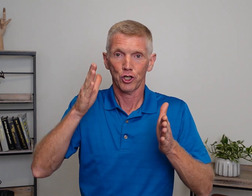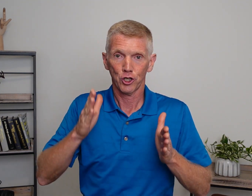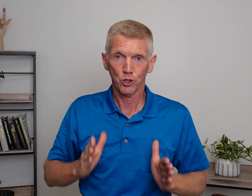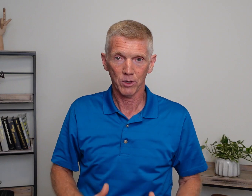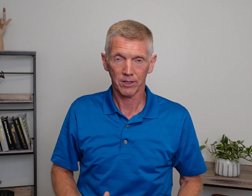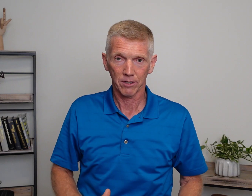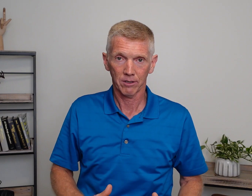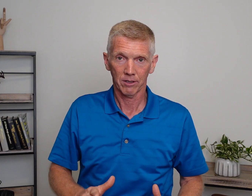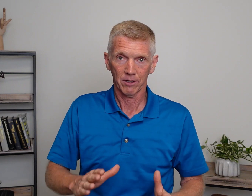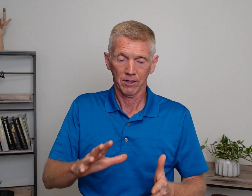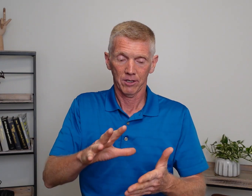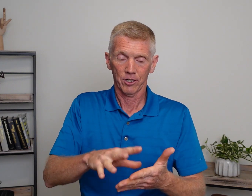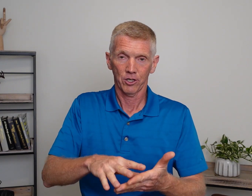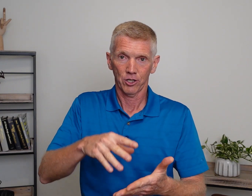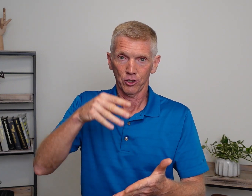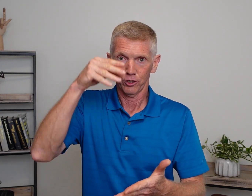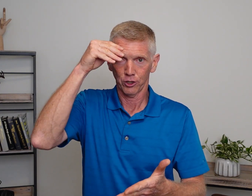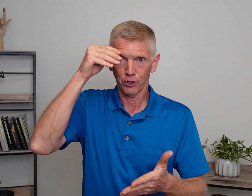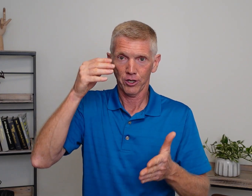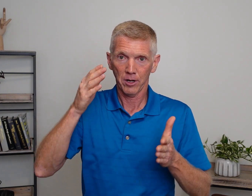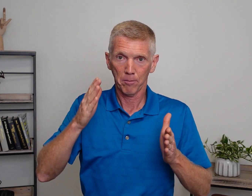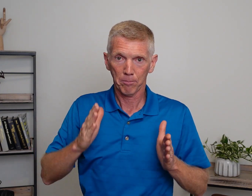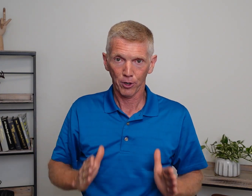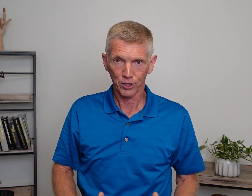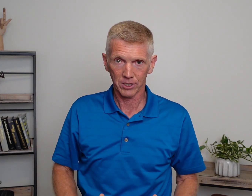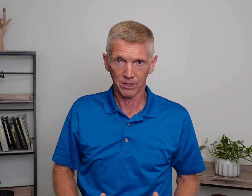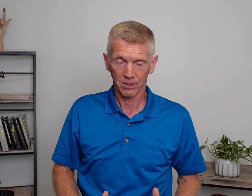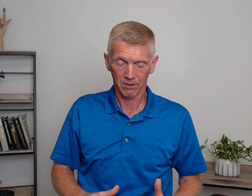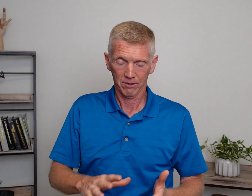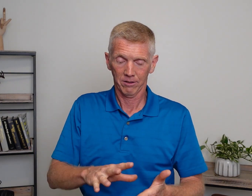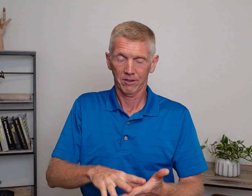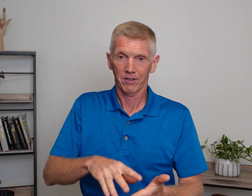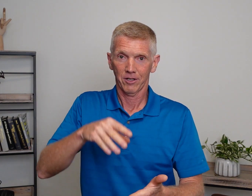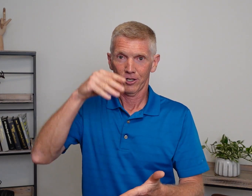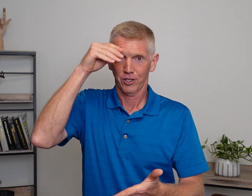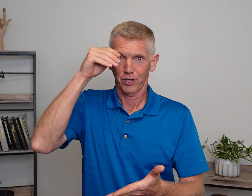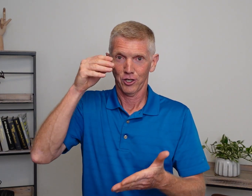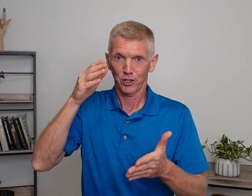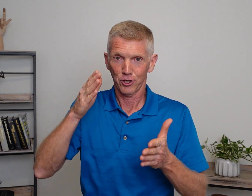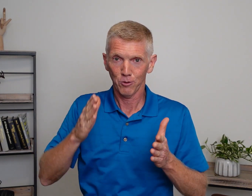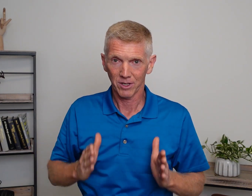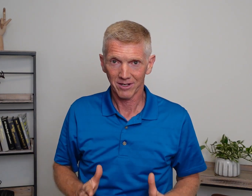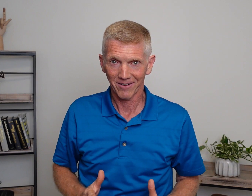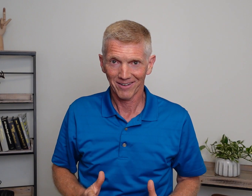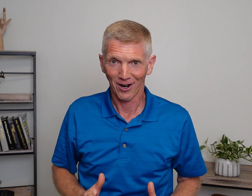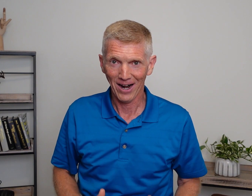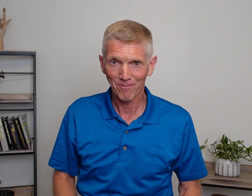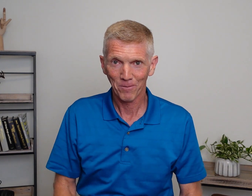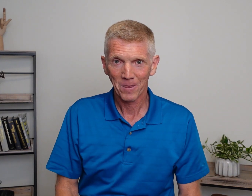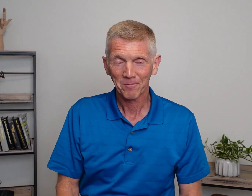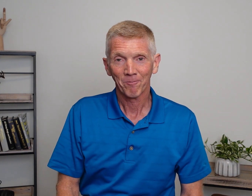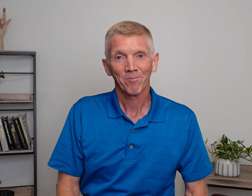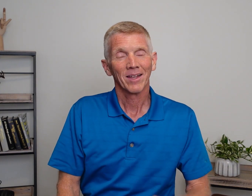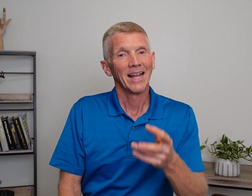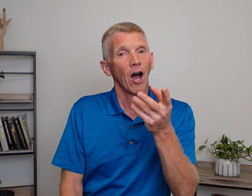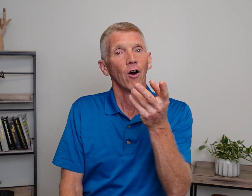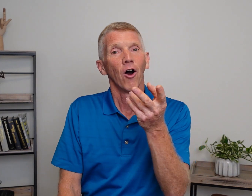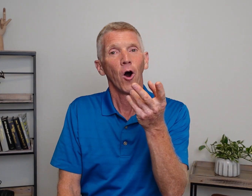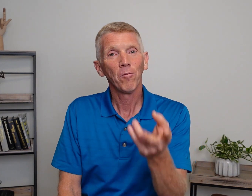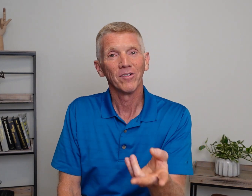student. Learn person. Student. All right? Now, hopefully